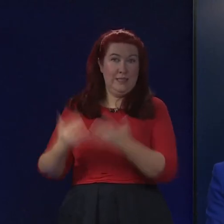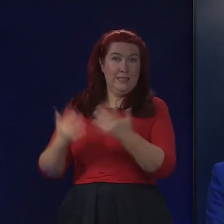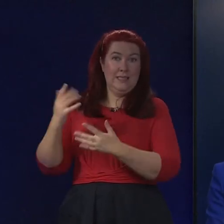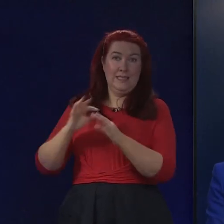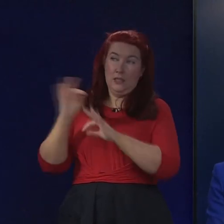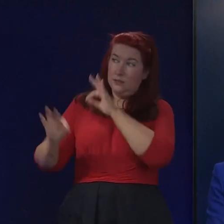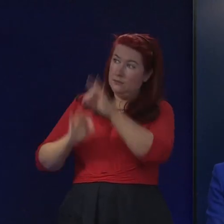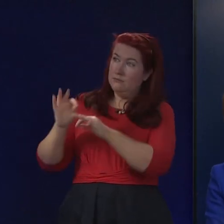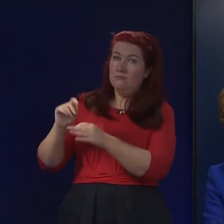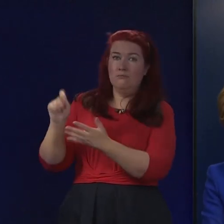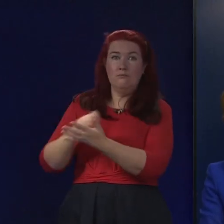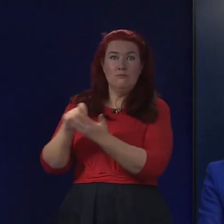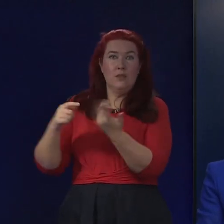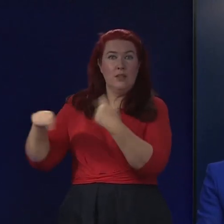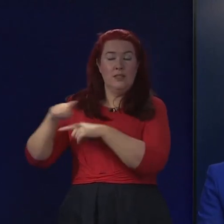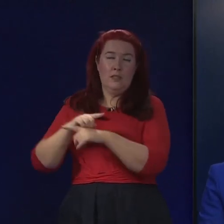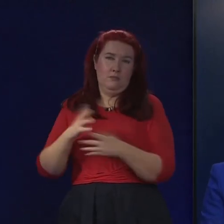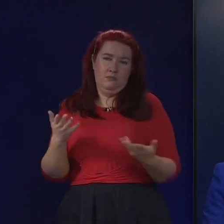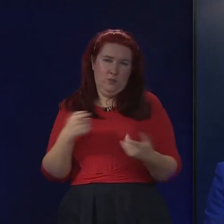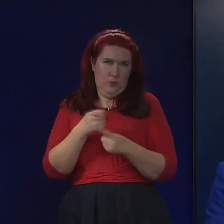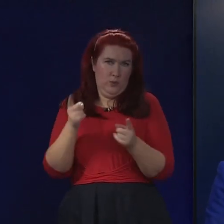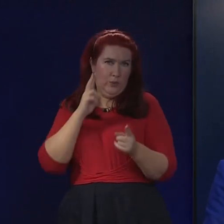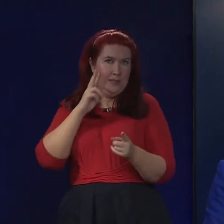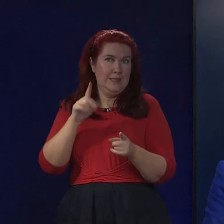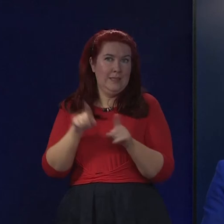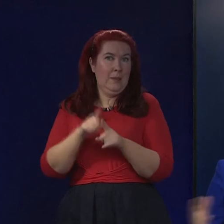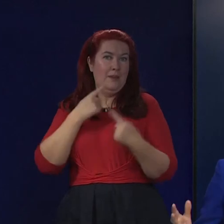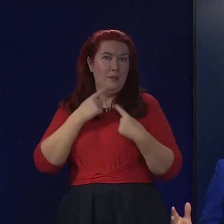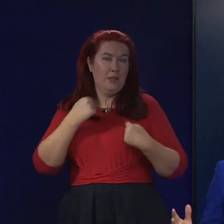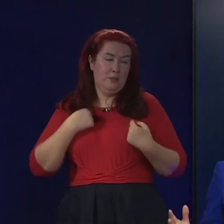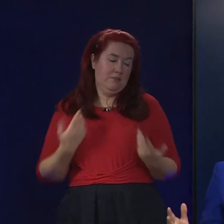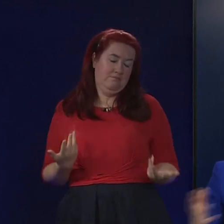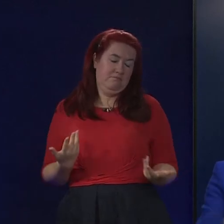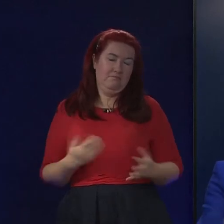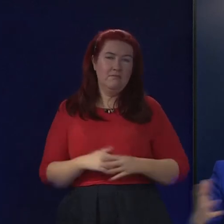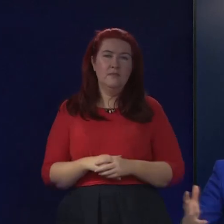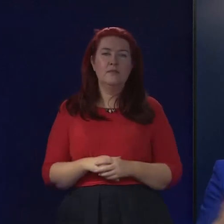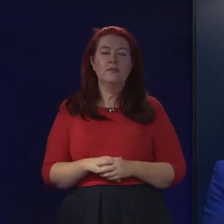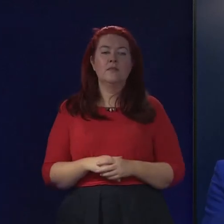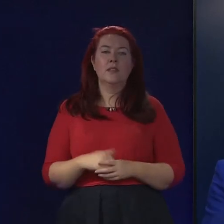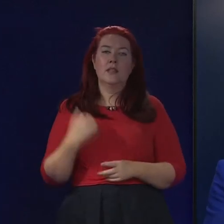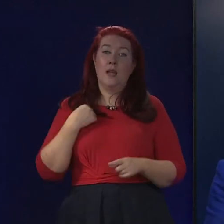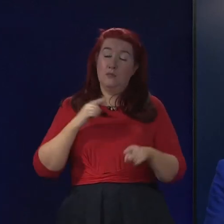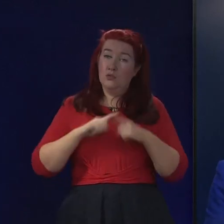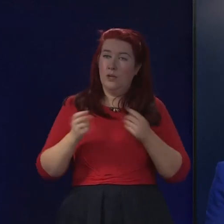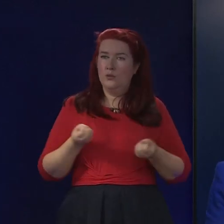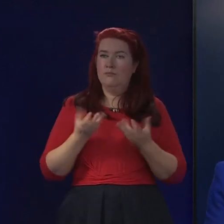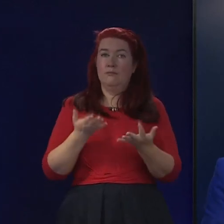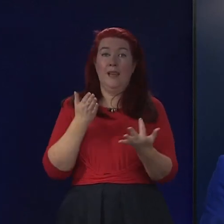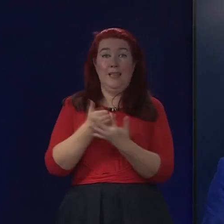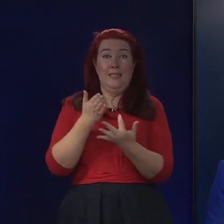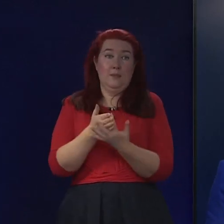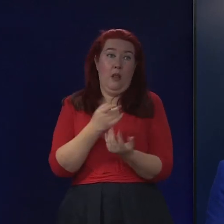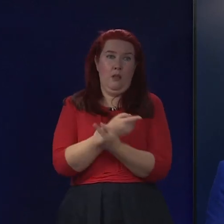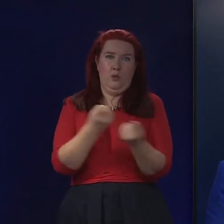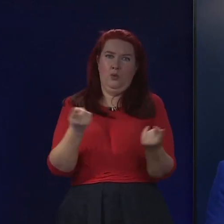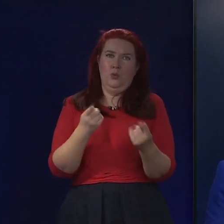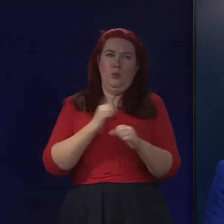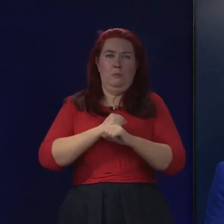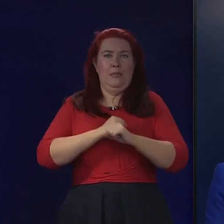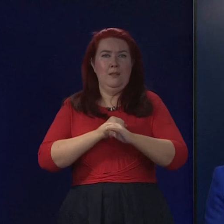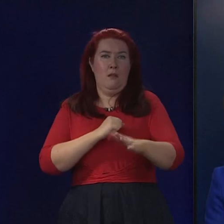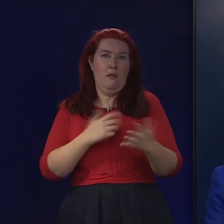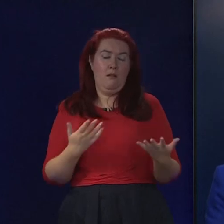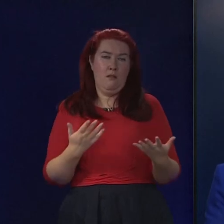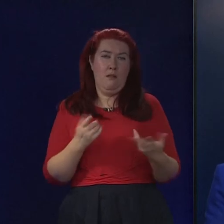not in receipt of any information that you don't already have. I'm trying to be accessible to the media. If